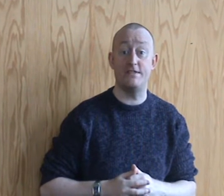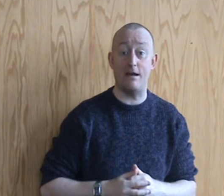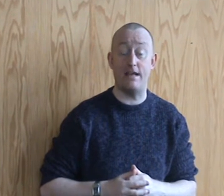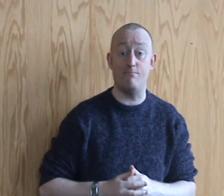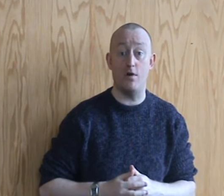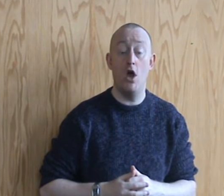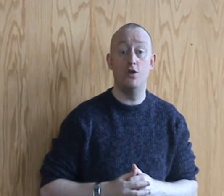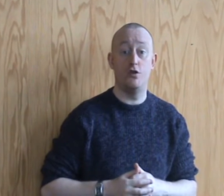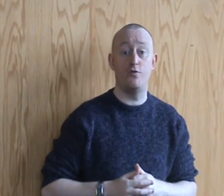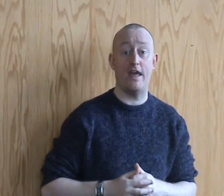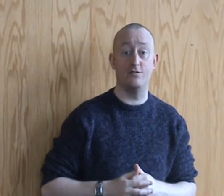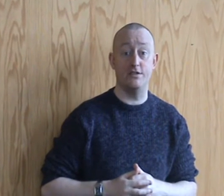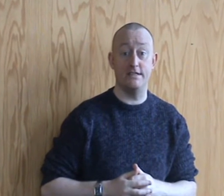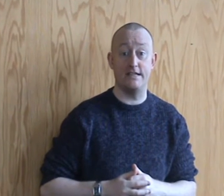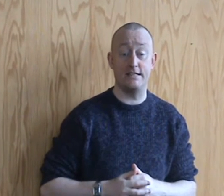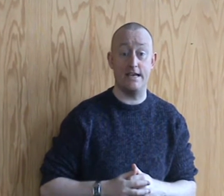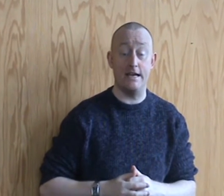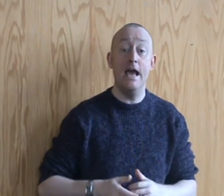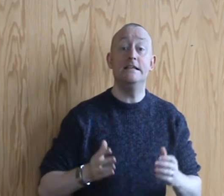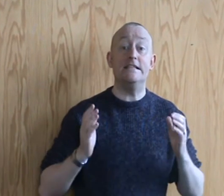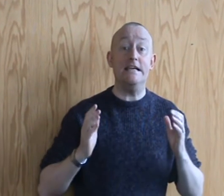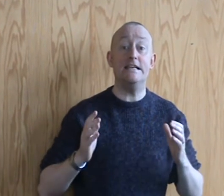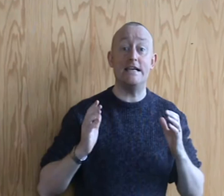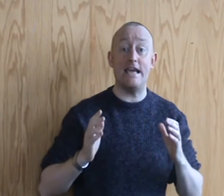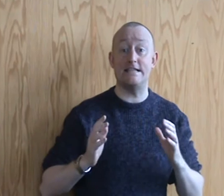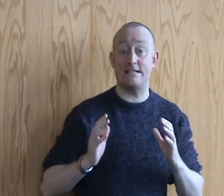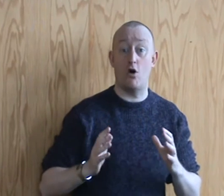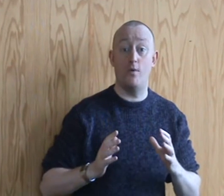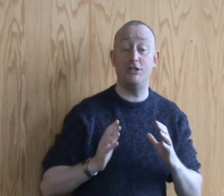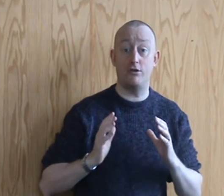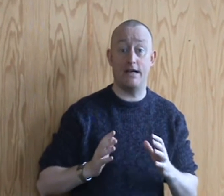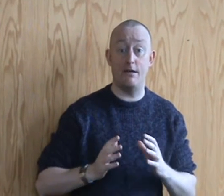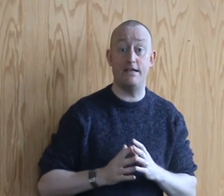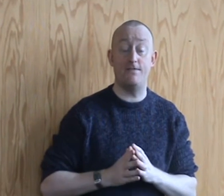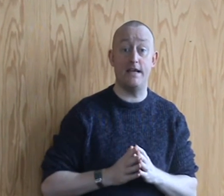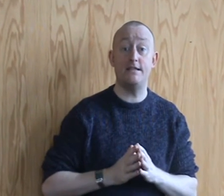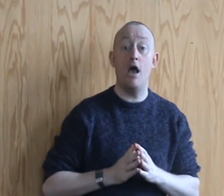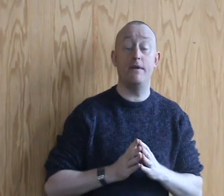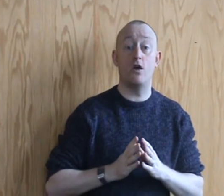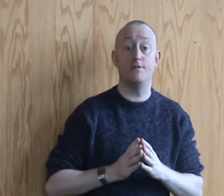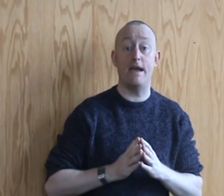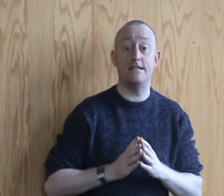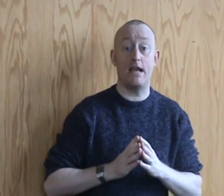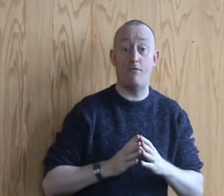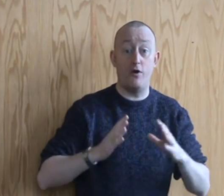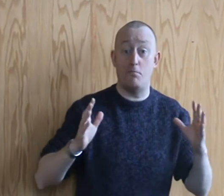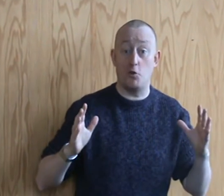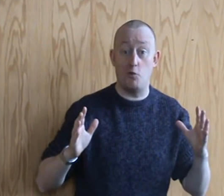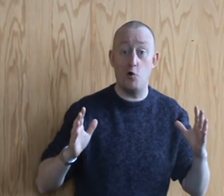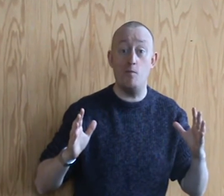September 2016. Seating is as always strictly limited for this because basically I've already booked the room